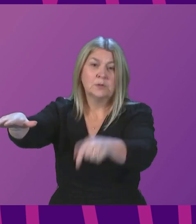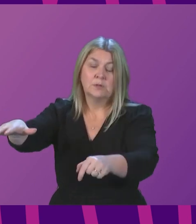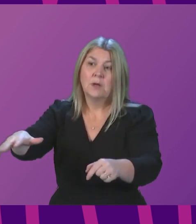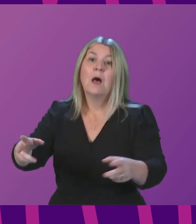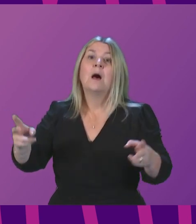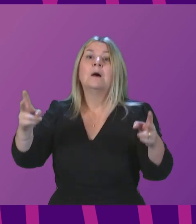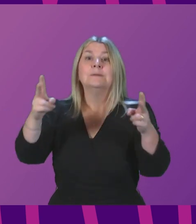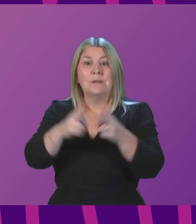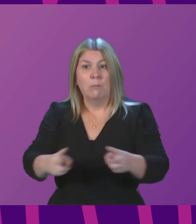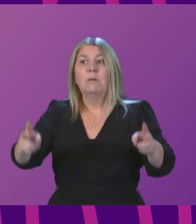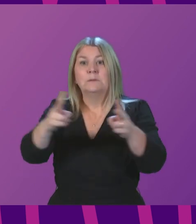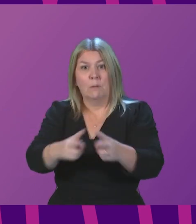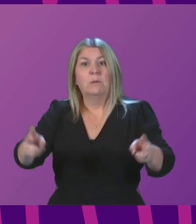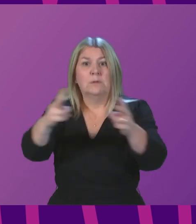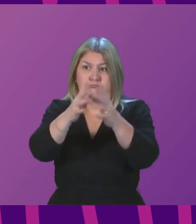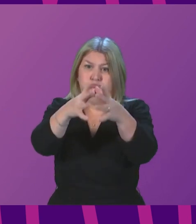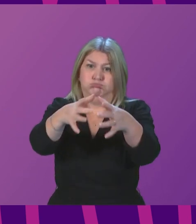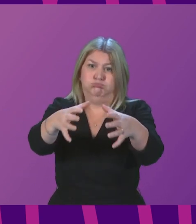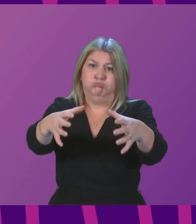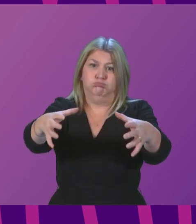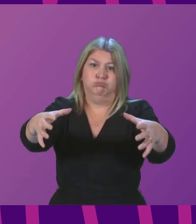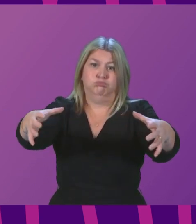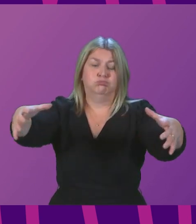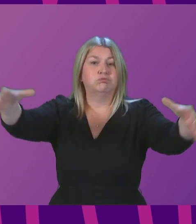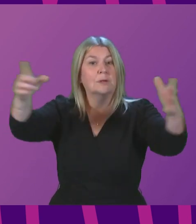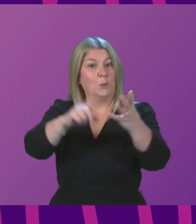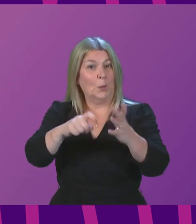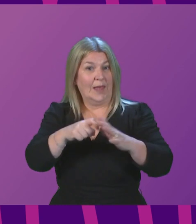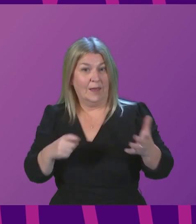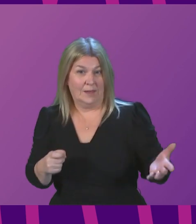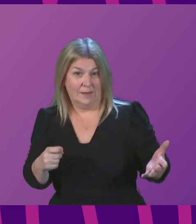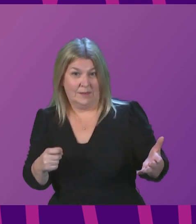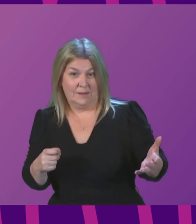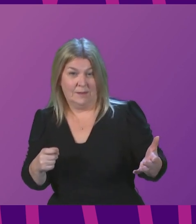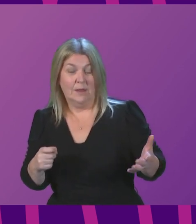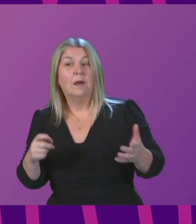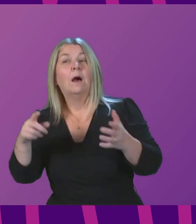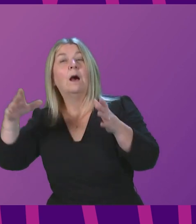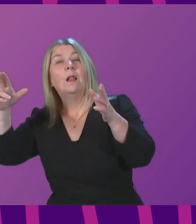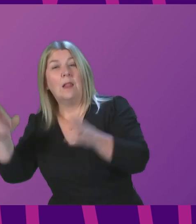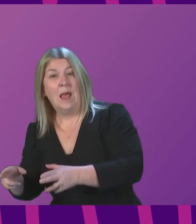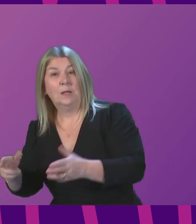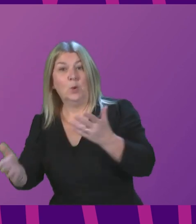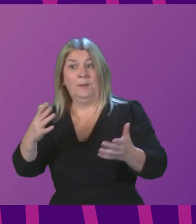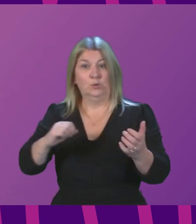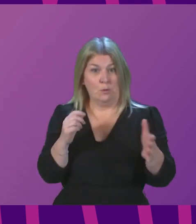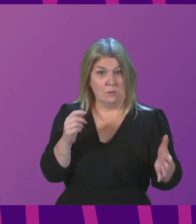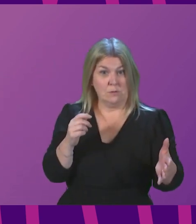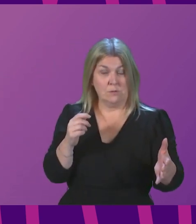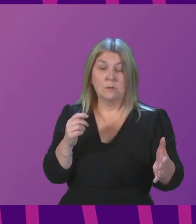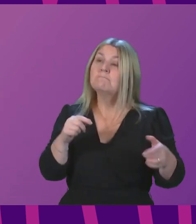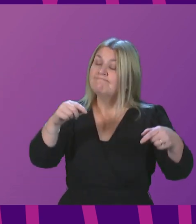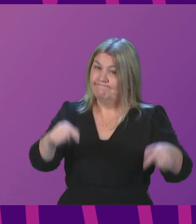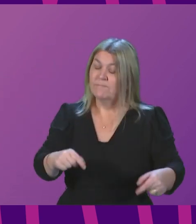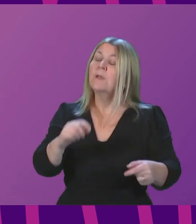every two to three days in Scotland. In parts of the UK, the doubling time is currently less than two days. It will be the dominant